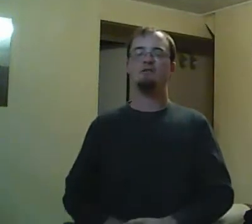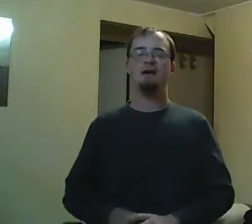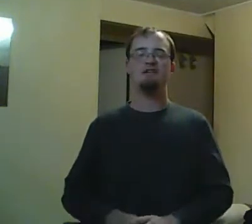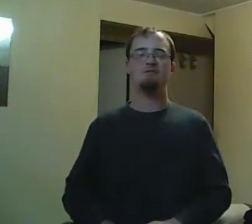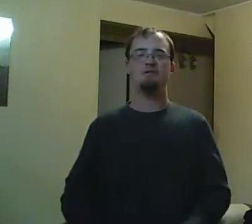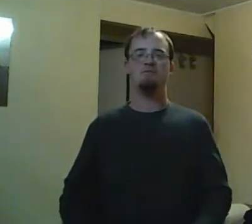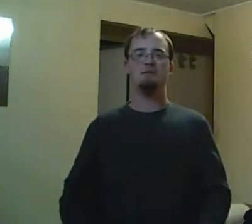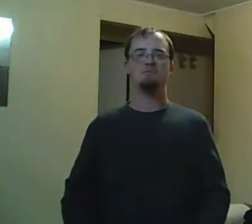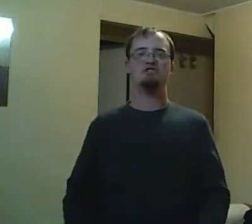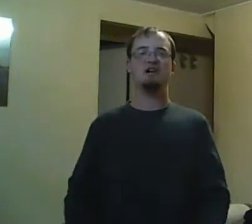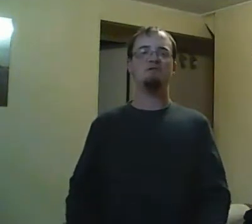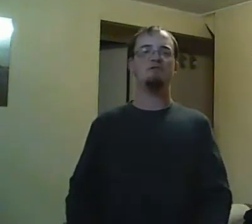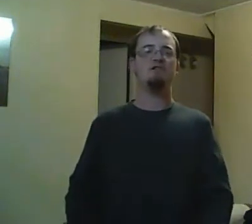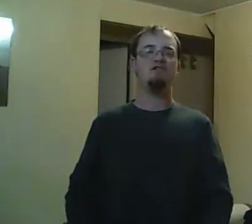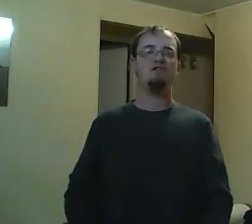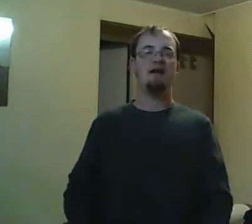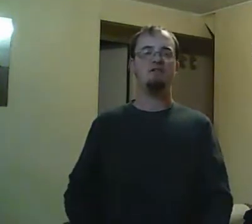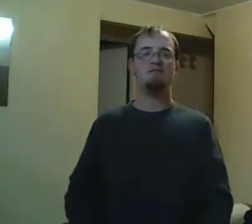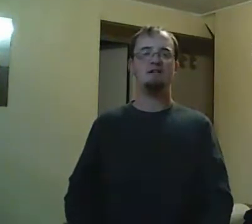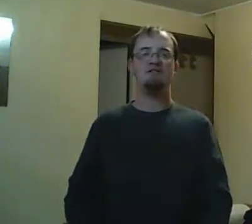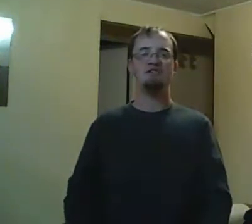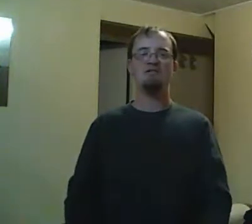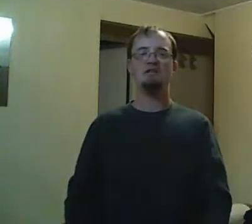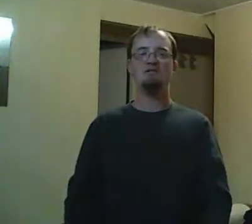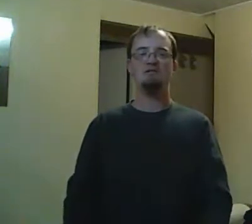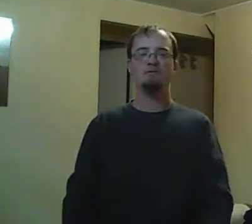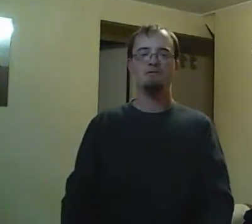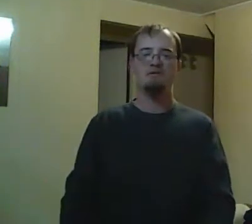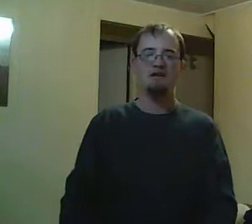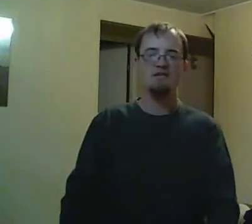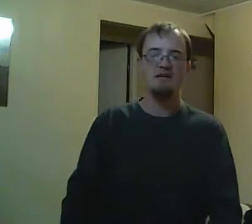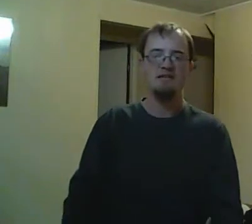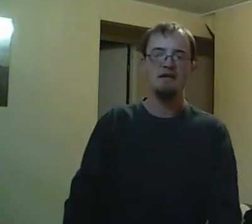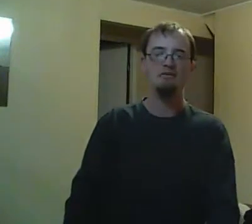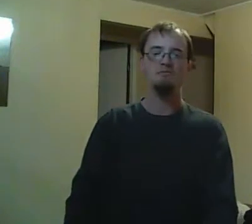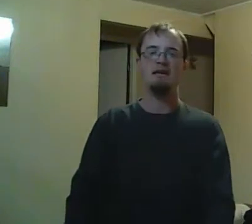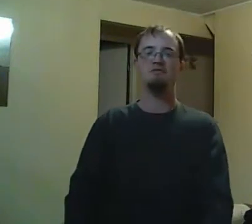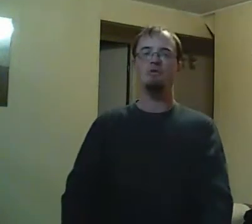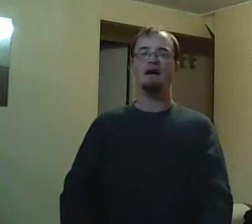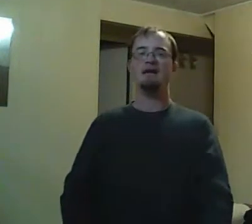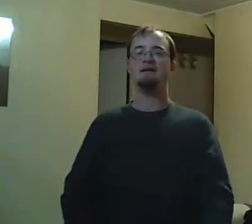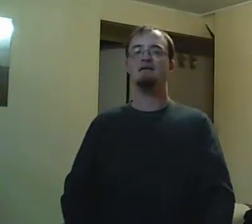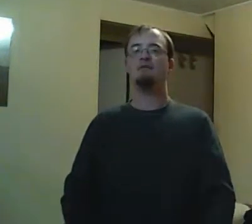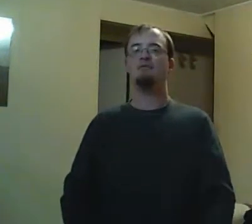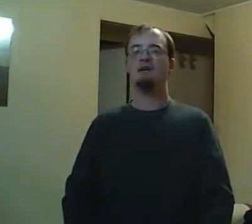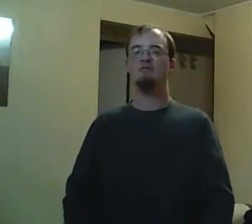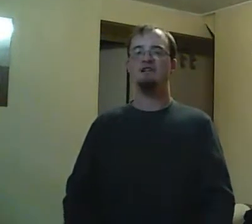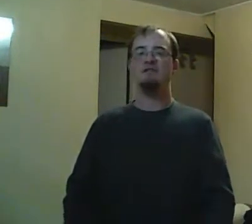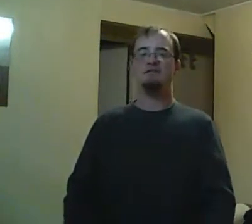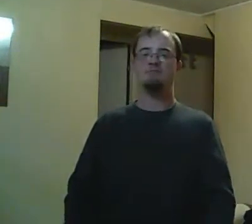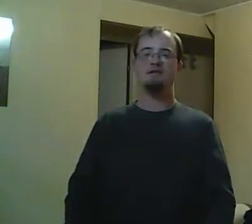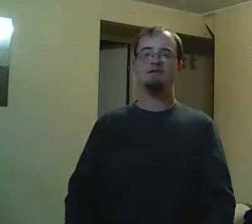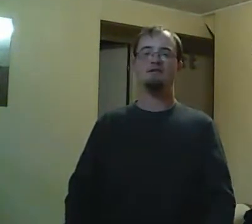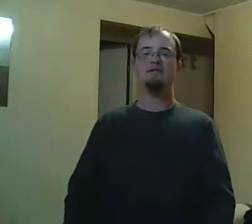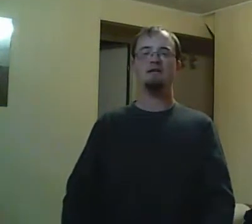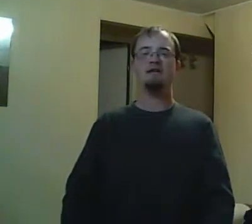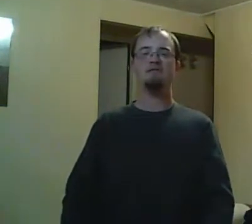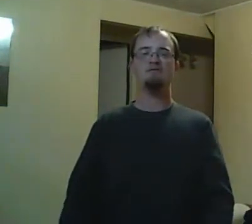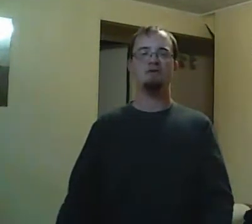Why would you accept the money? It's not clear if Emma was going to accept the check. She probably could have accepted the check and basically tore it up and throw it